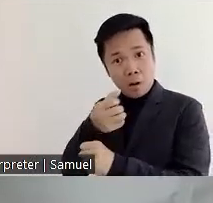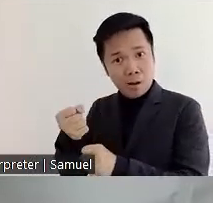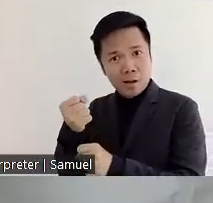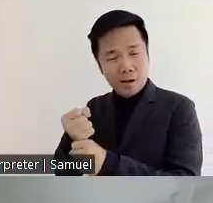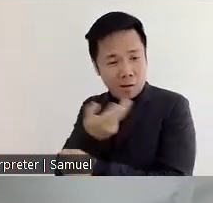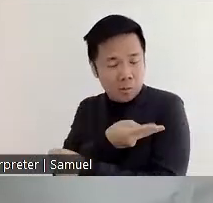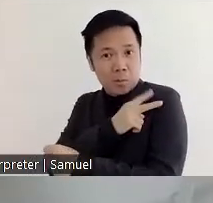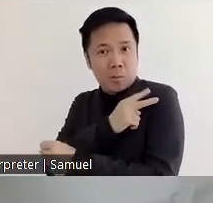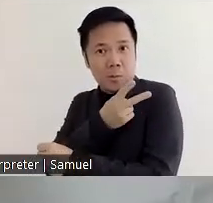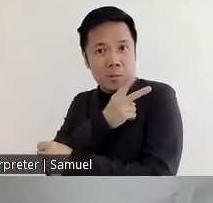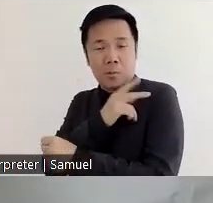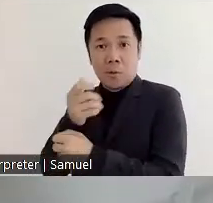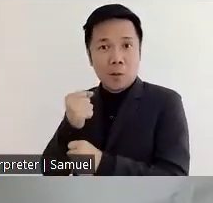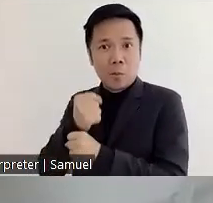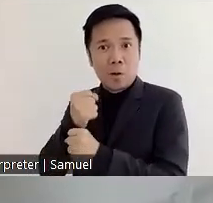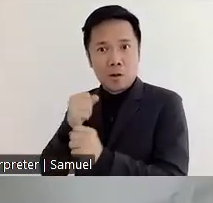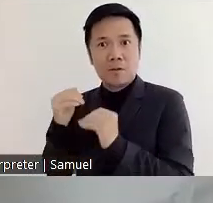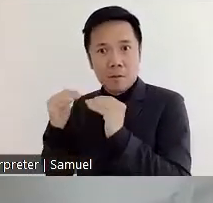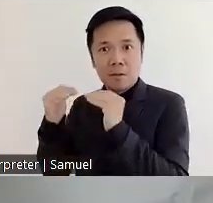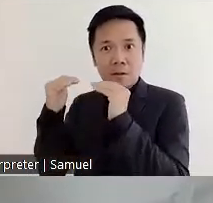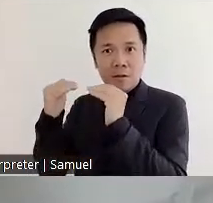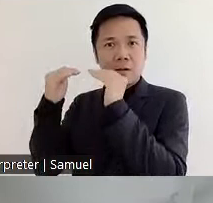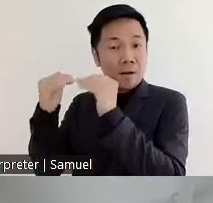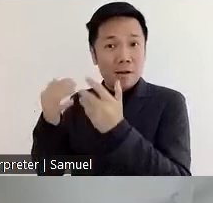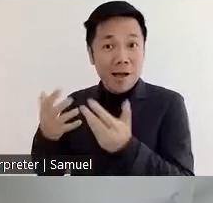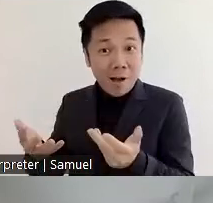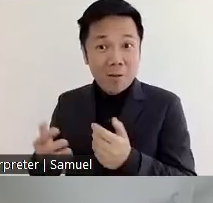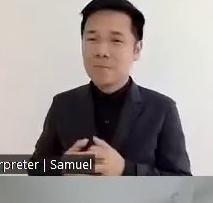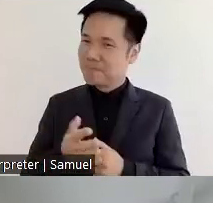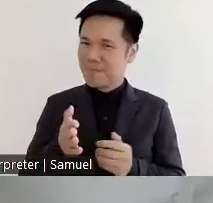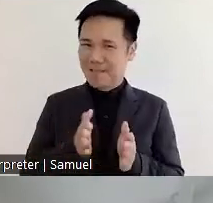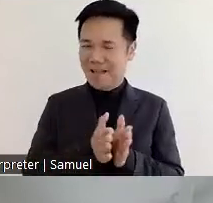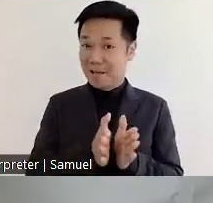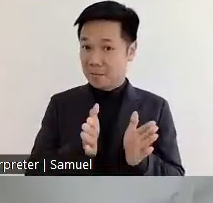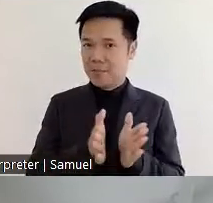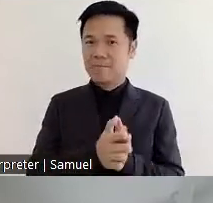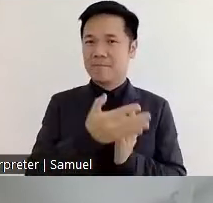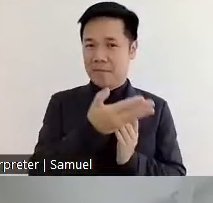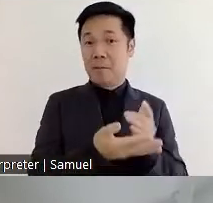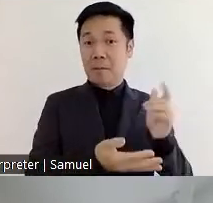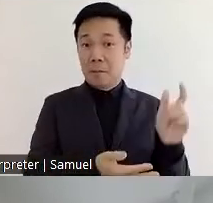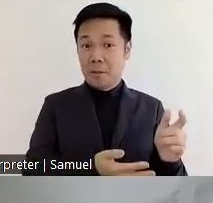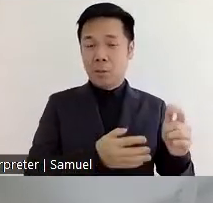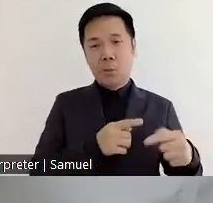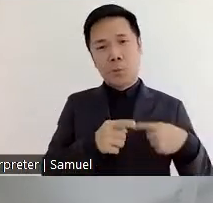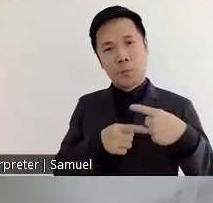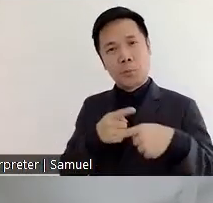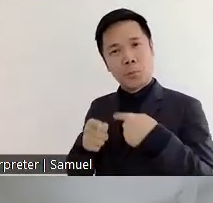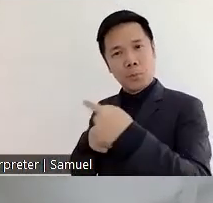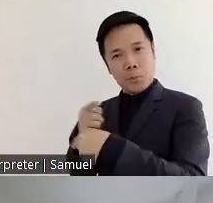so quickly? So I thought today we'll just share the processes which we do